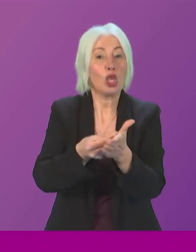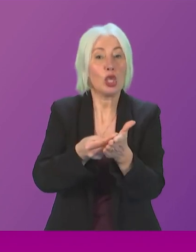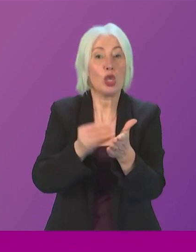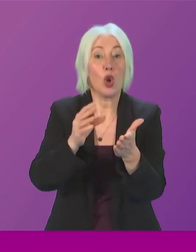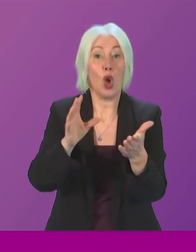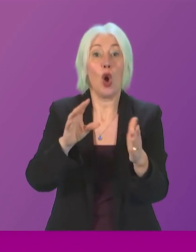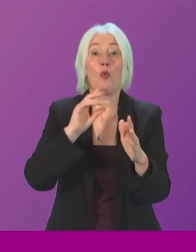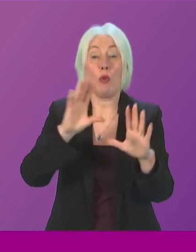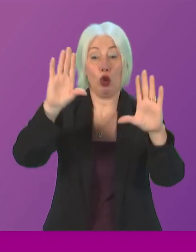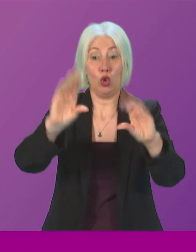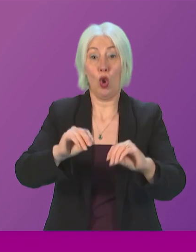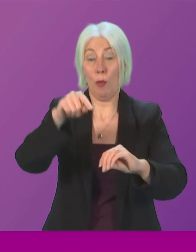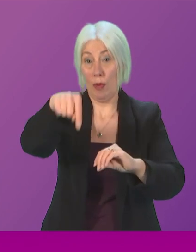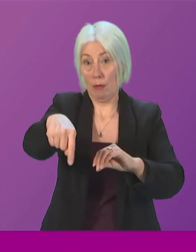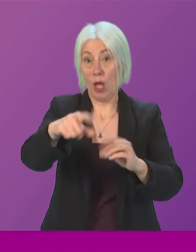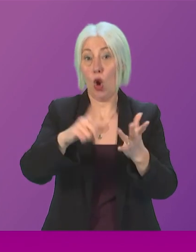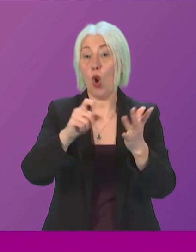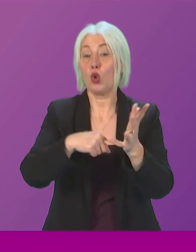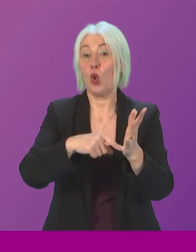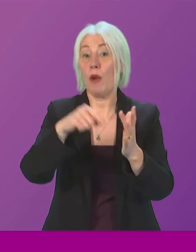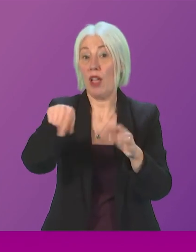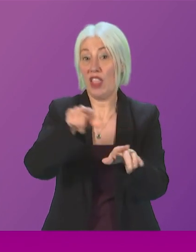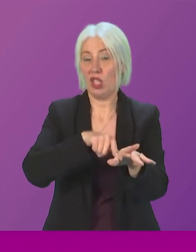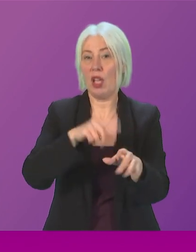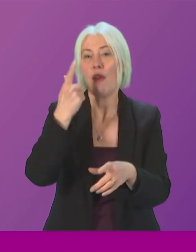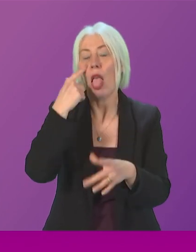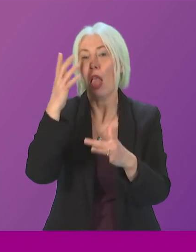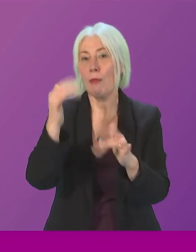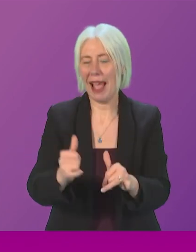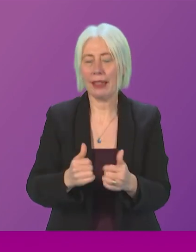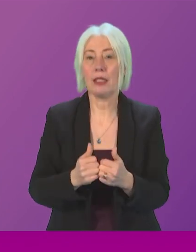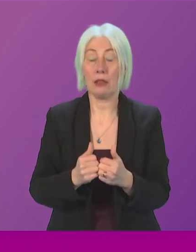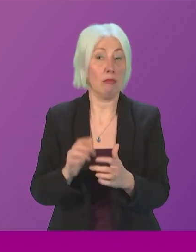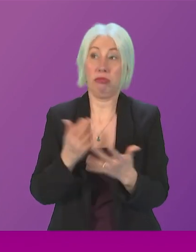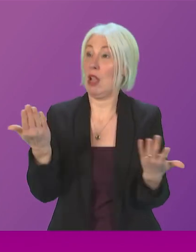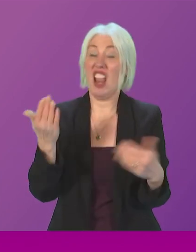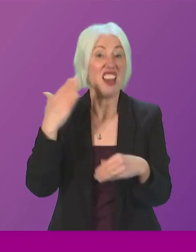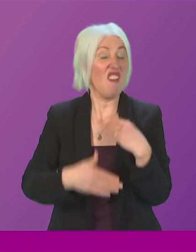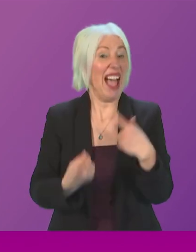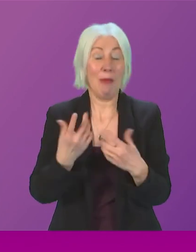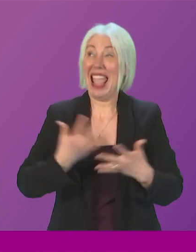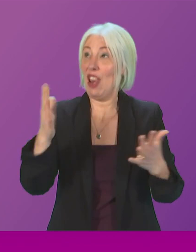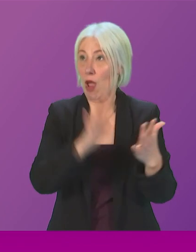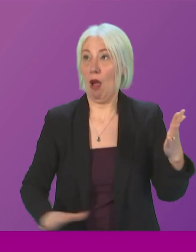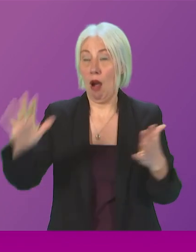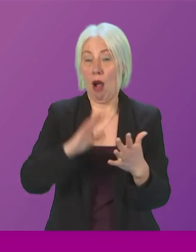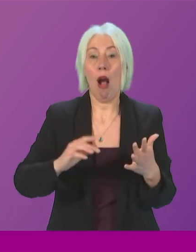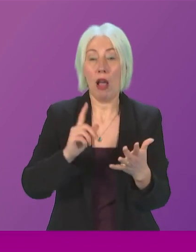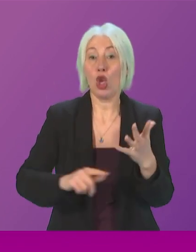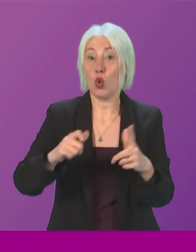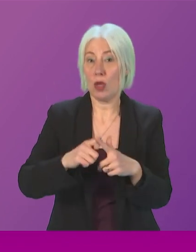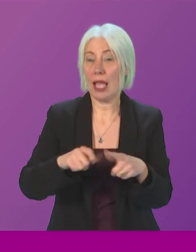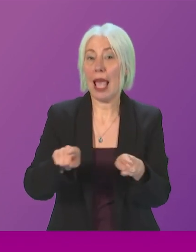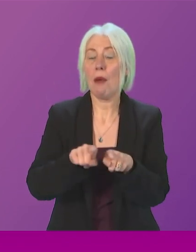will start in October of this year this intervention unprecedented in the UK rail sector will also enable